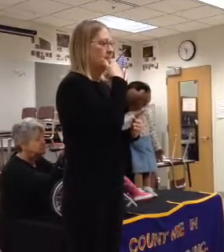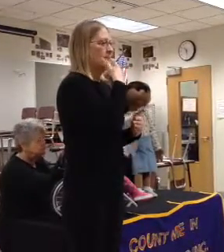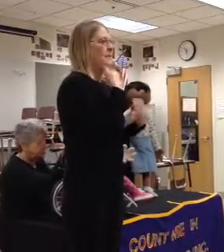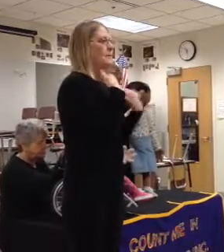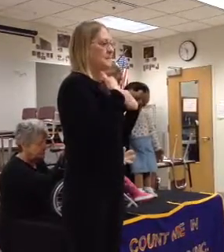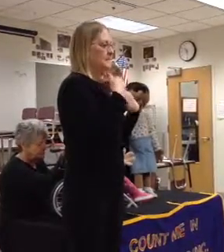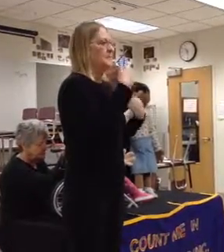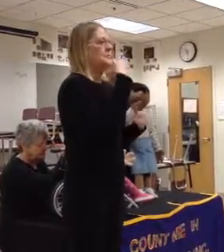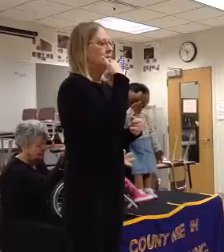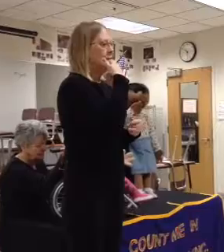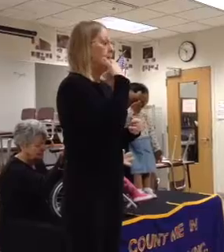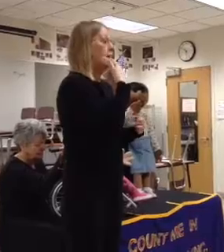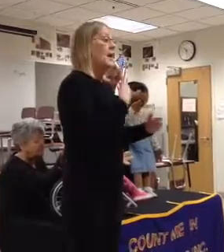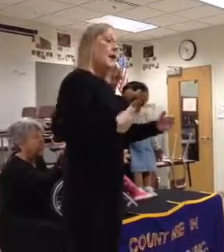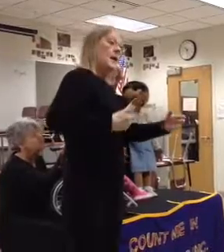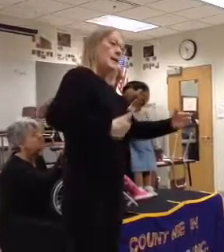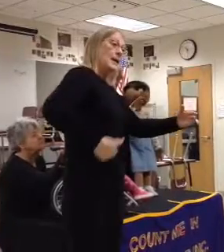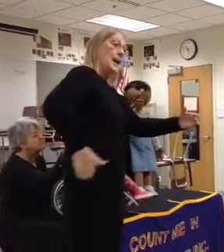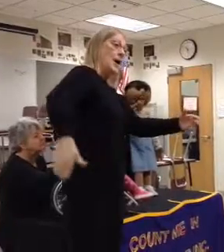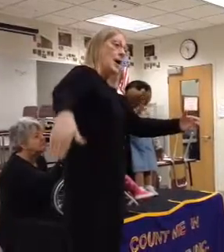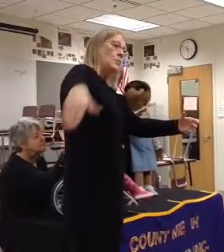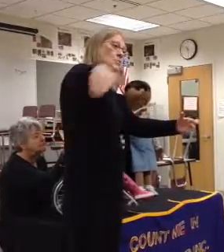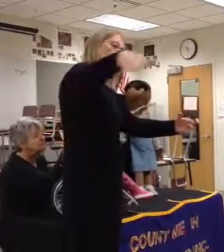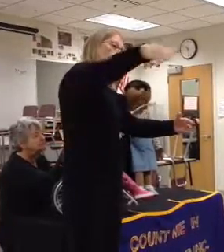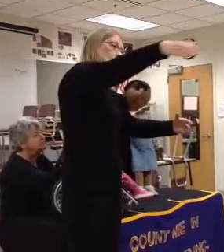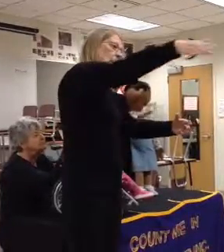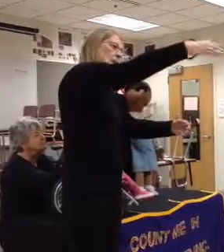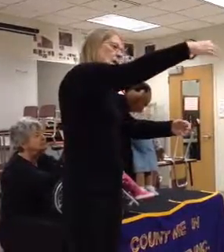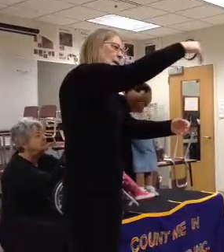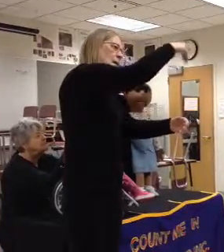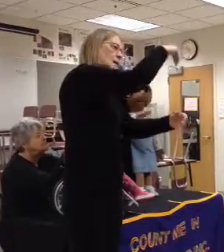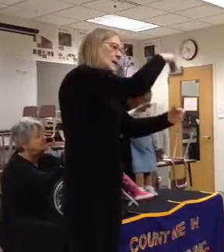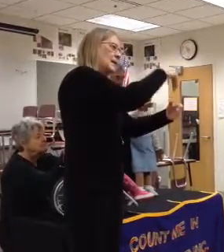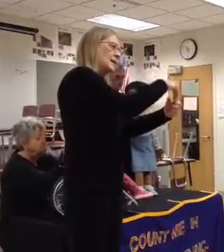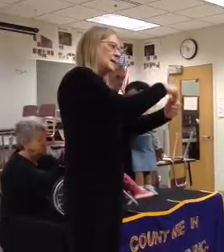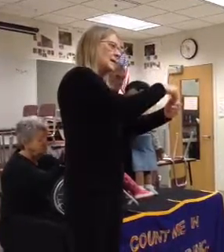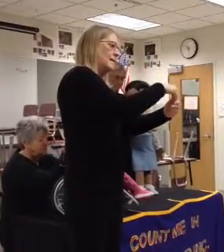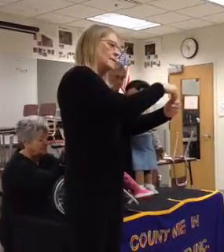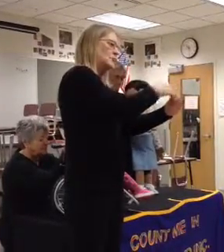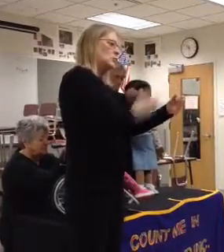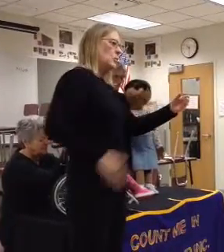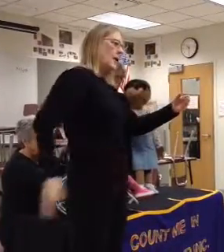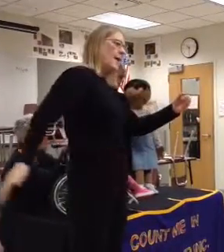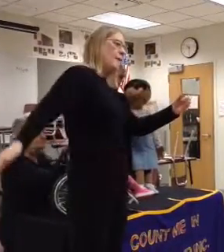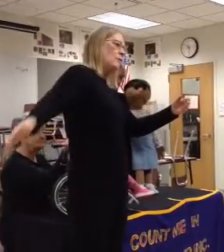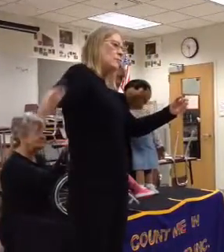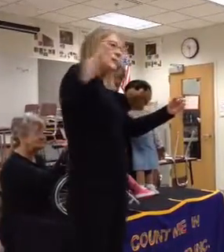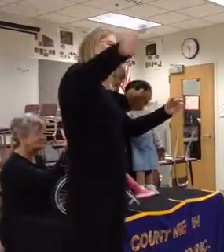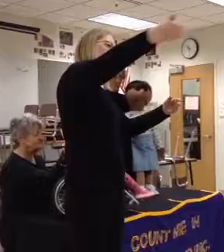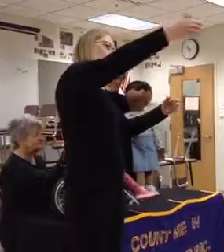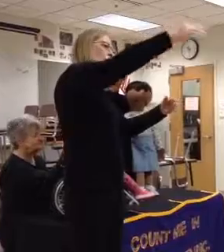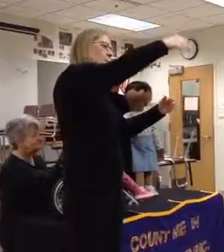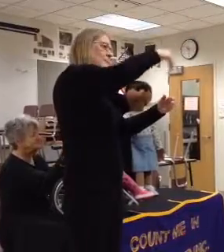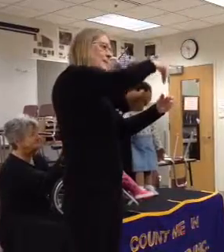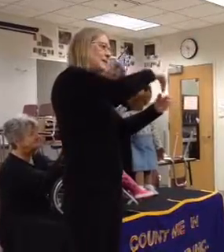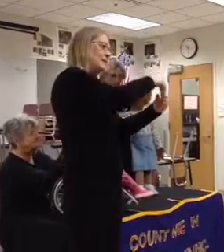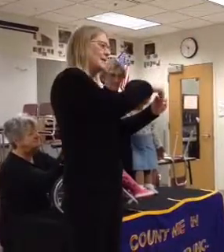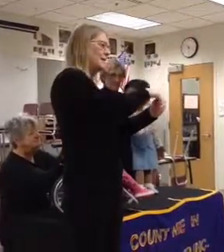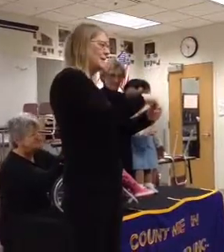say, count, count, count, count, count,